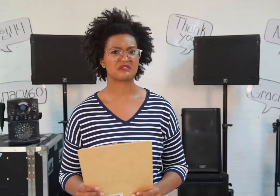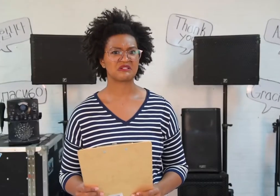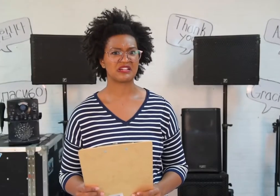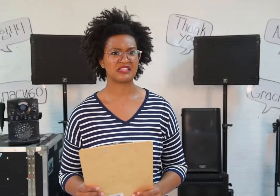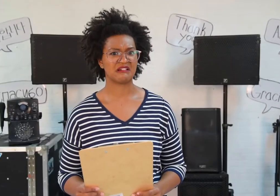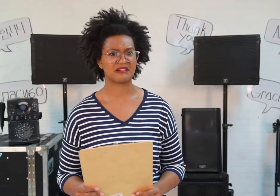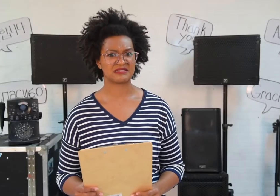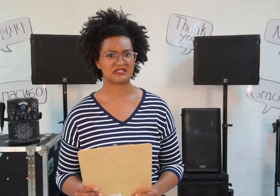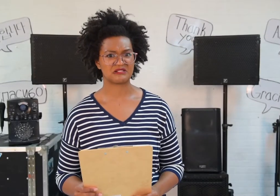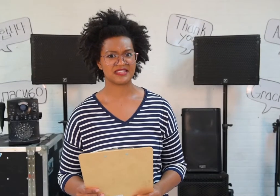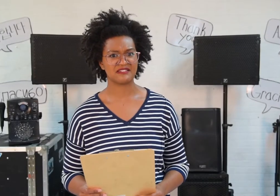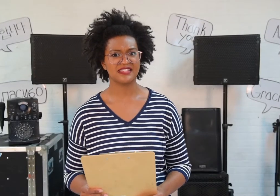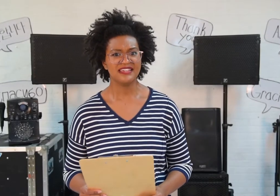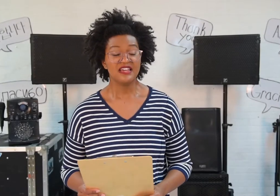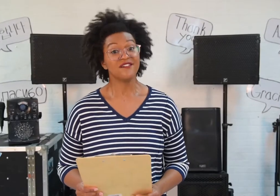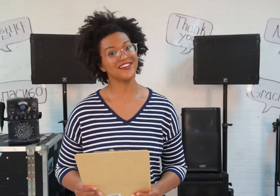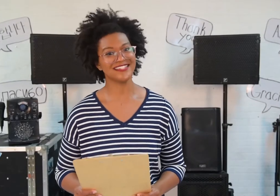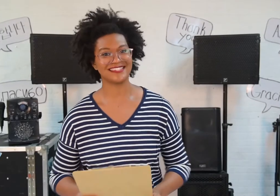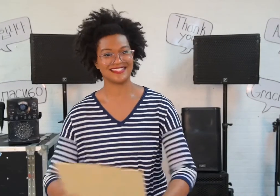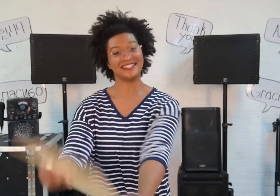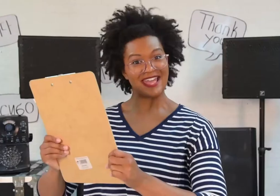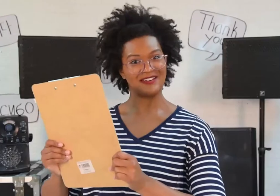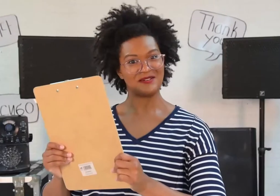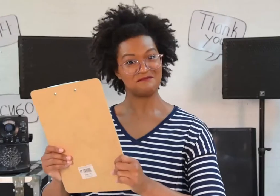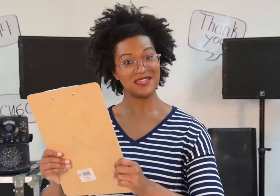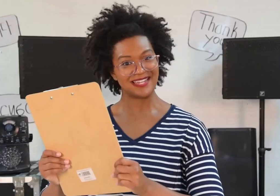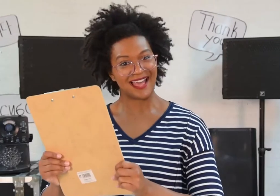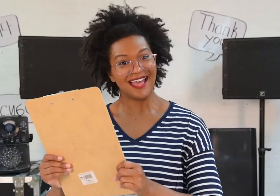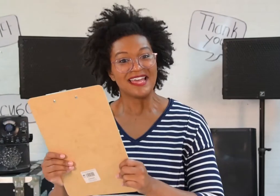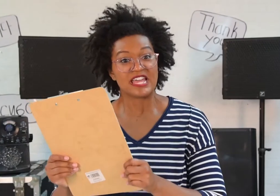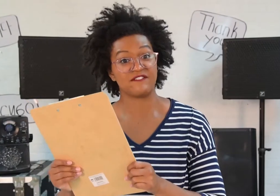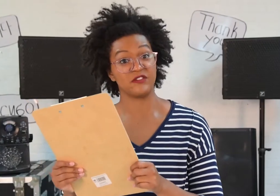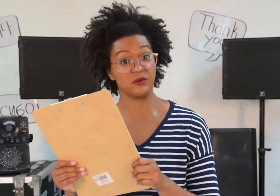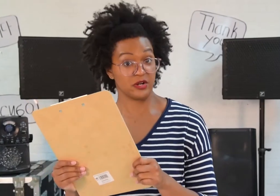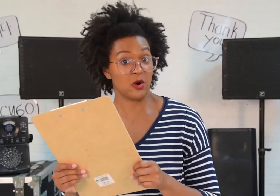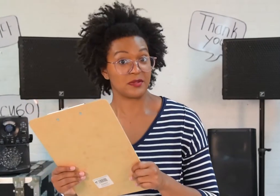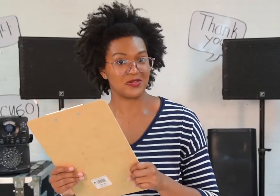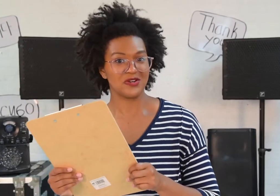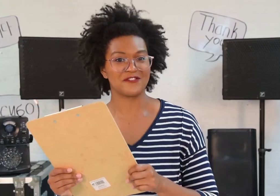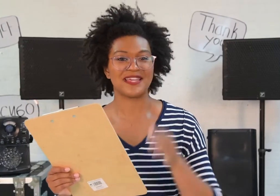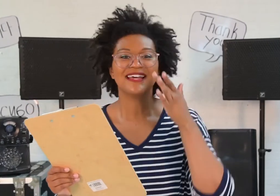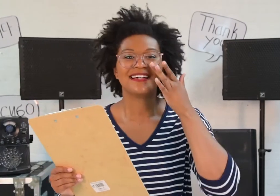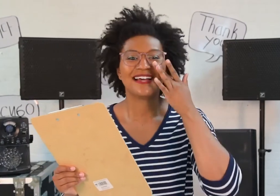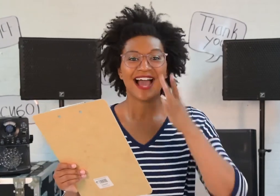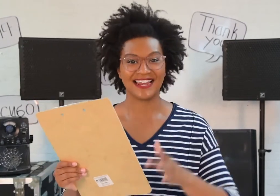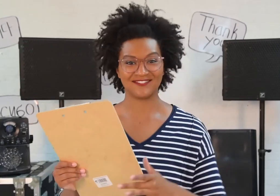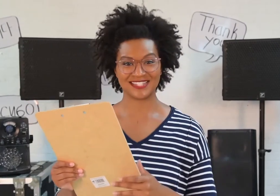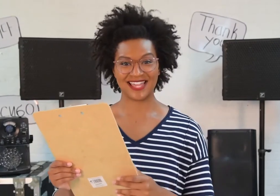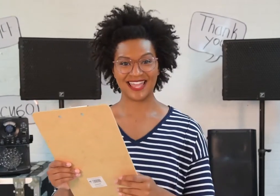really hard as it turns out For instance, in Armenia If you were to open the door for me I'd have to say